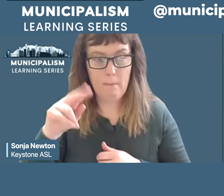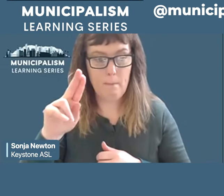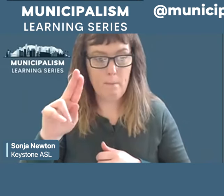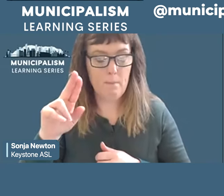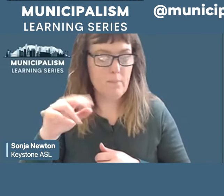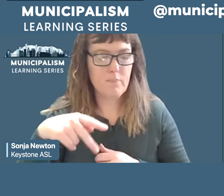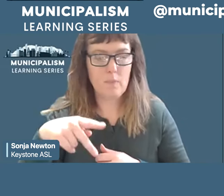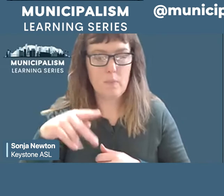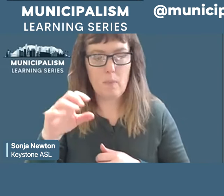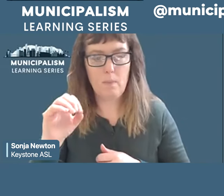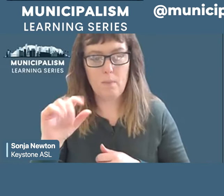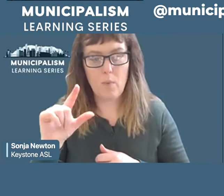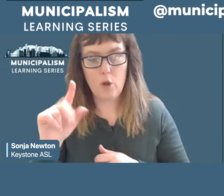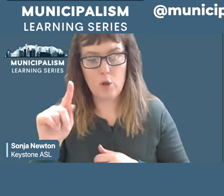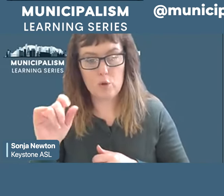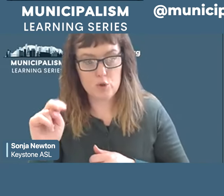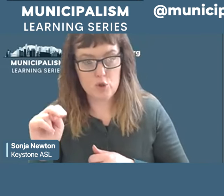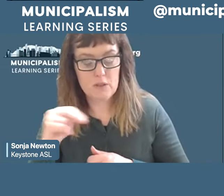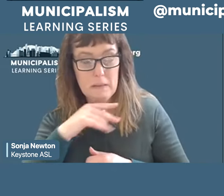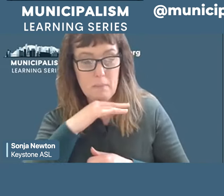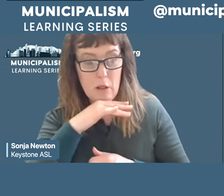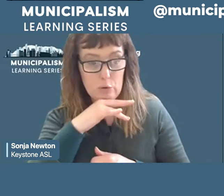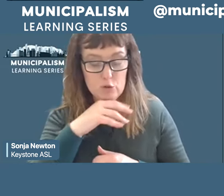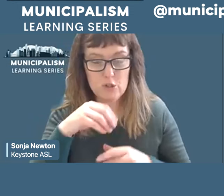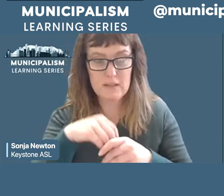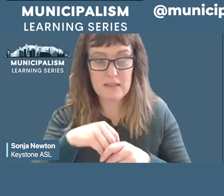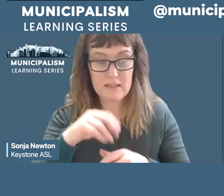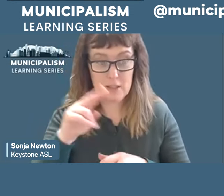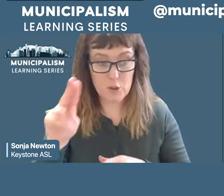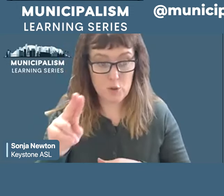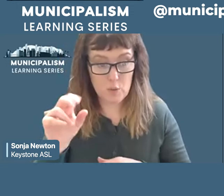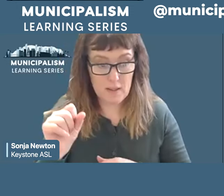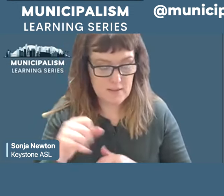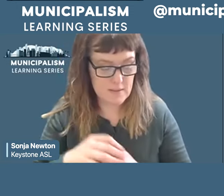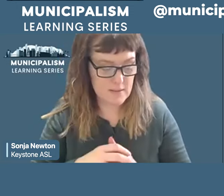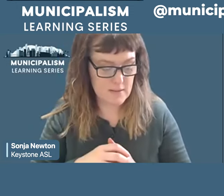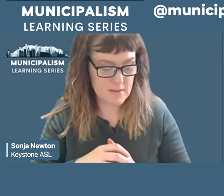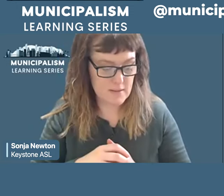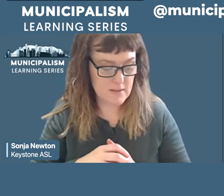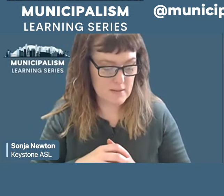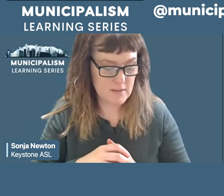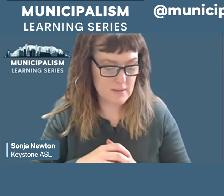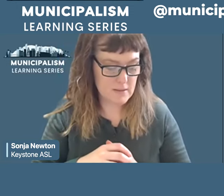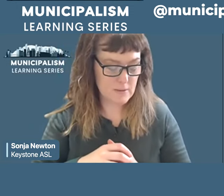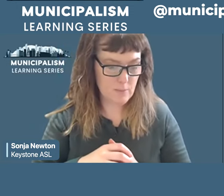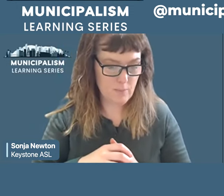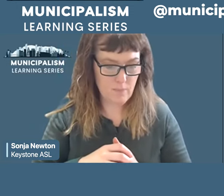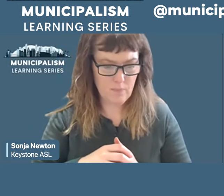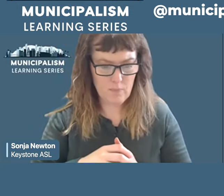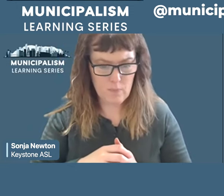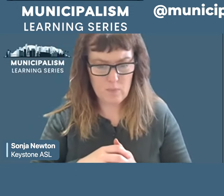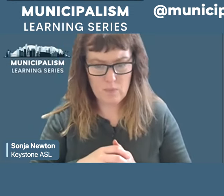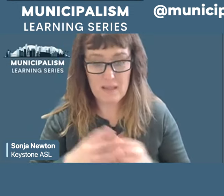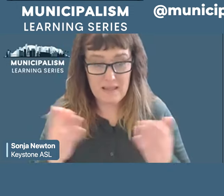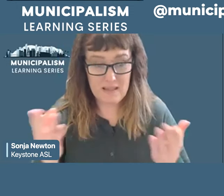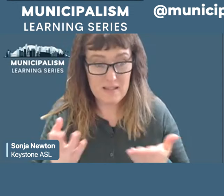one of the largest polluter in U.S. is a company refineries and one of the refineries is